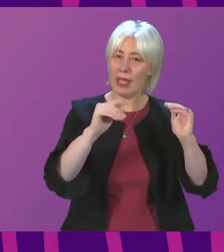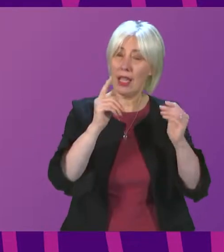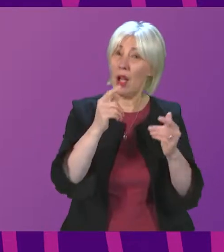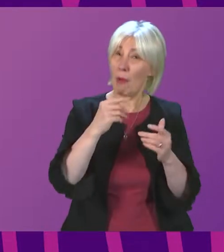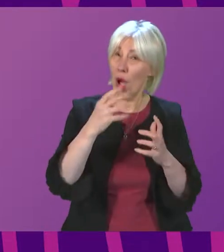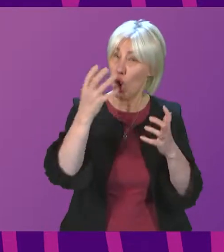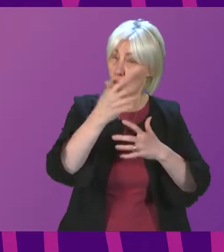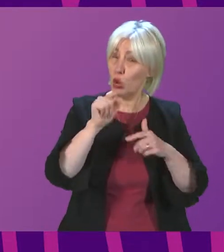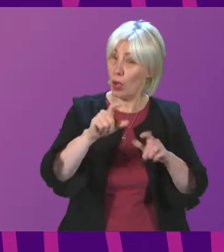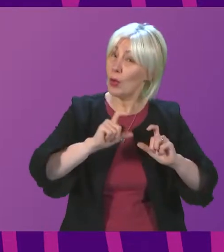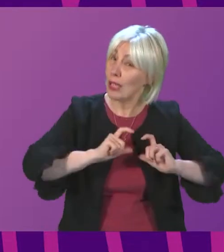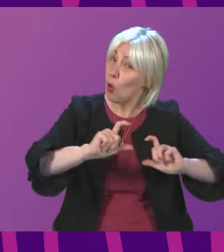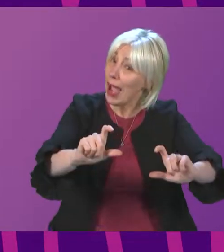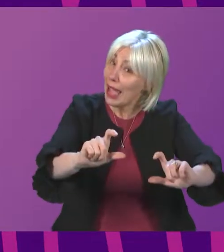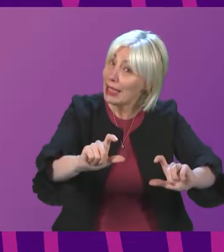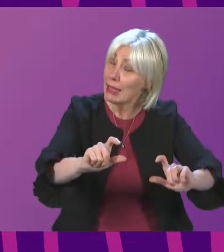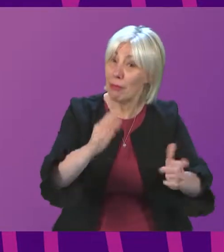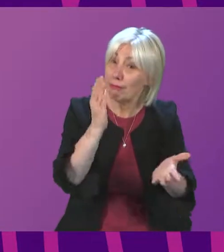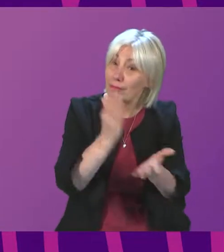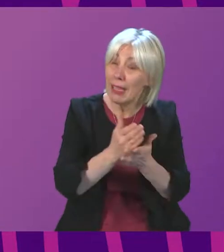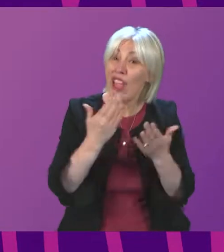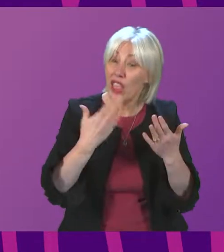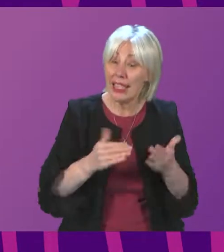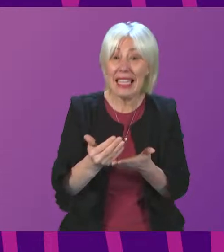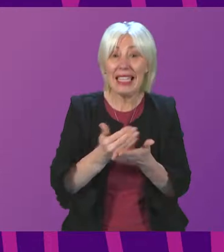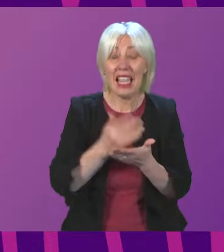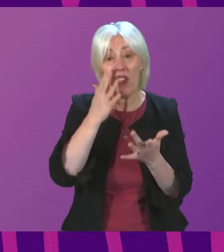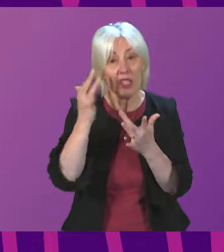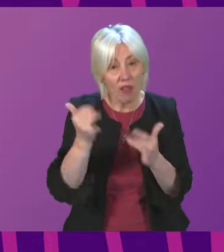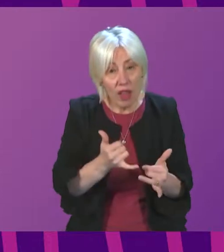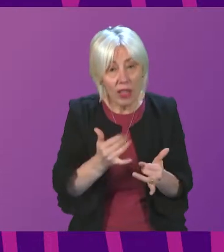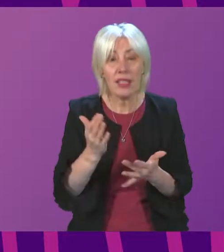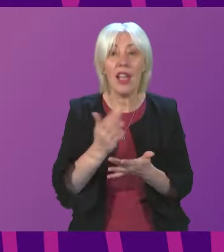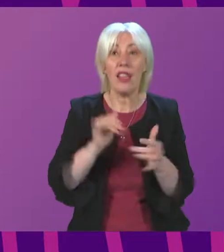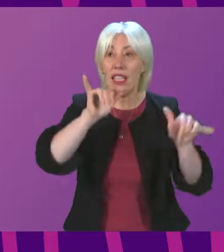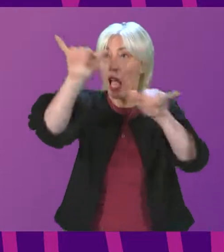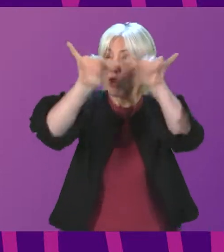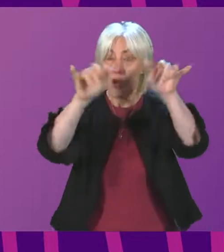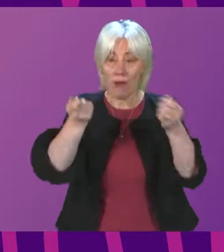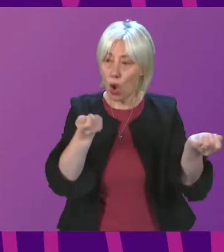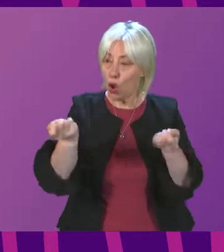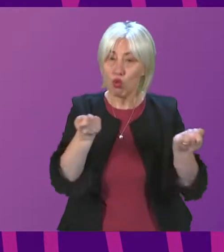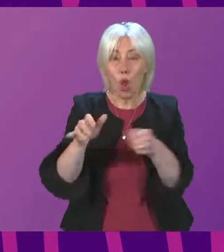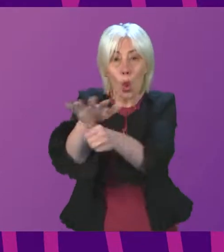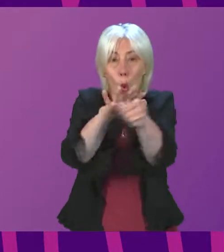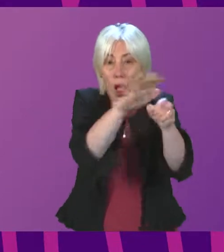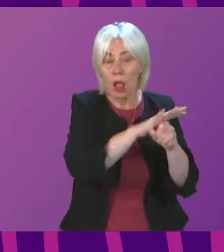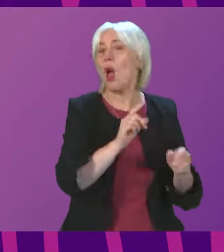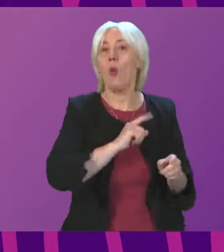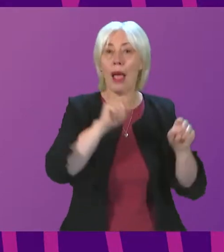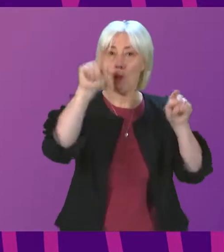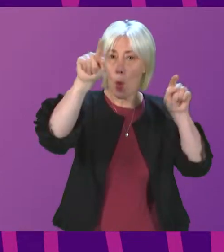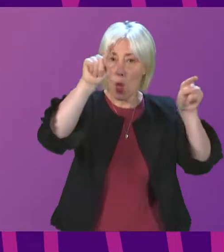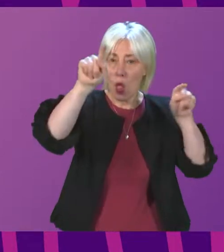they really need safe surveillance, and they need air traffic control based locally, because both those